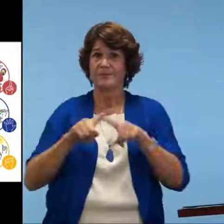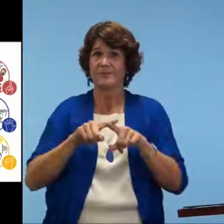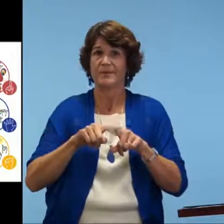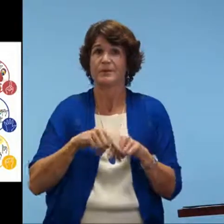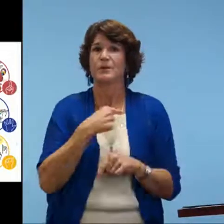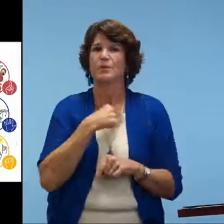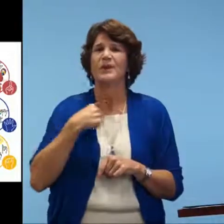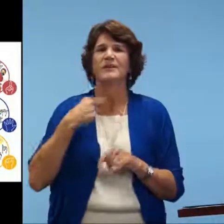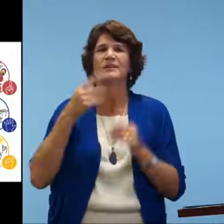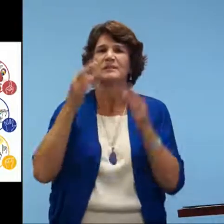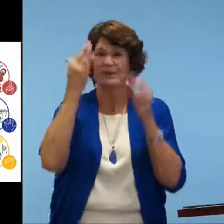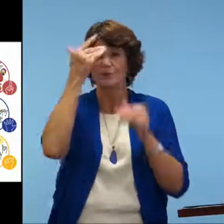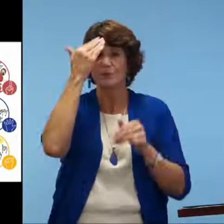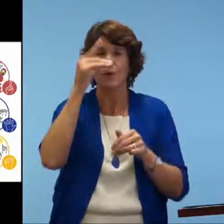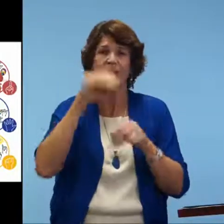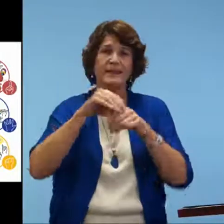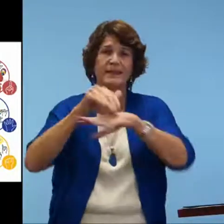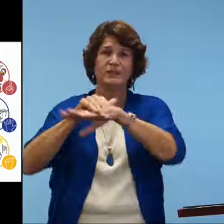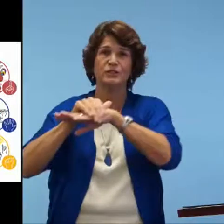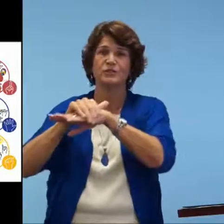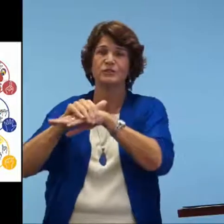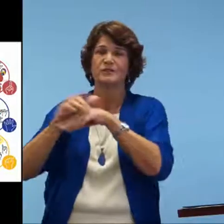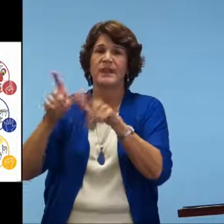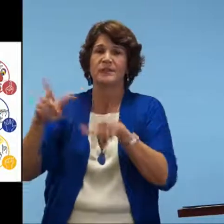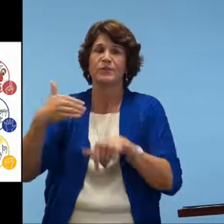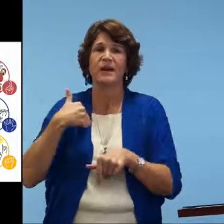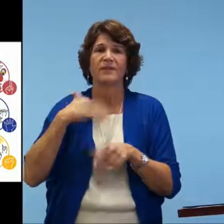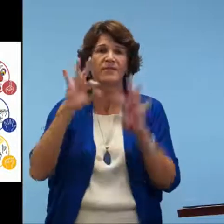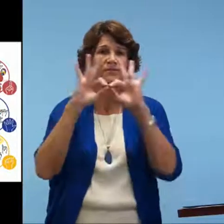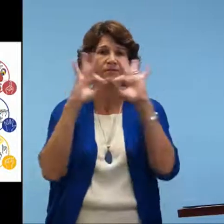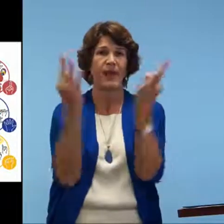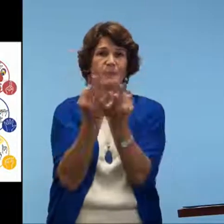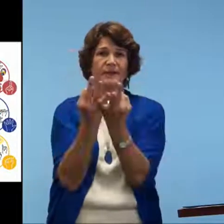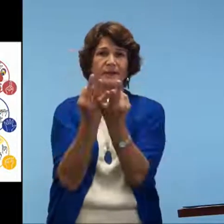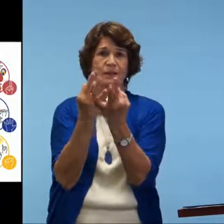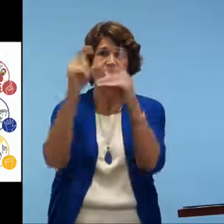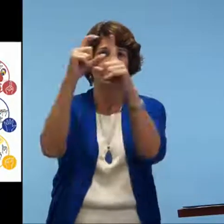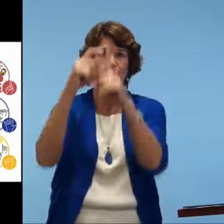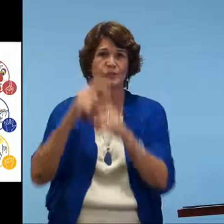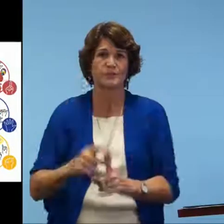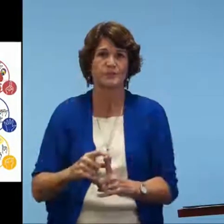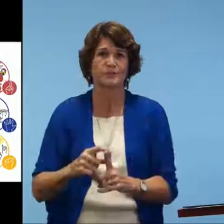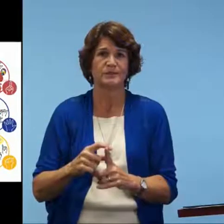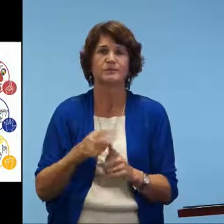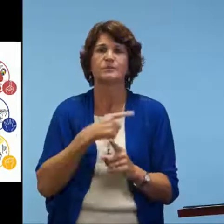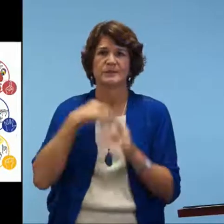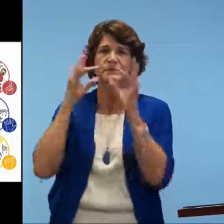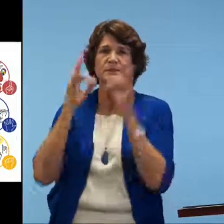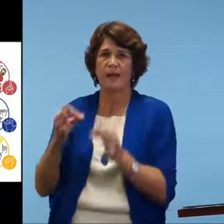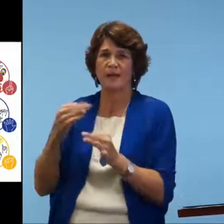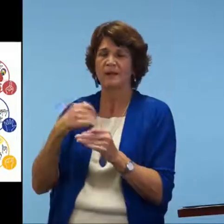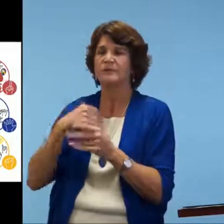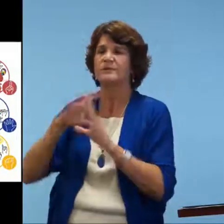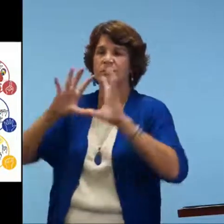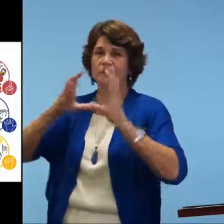So you'll see on your screen here, well, let me speak first in English. We know that we have